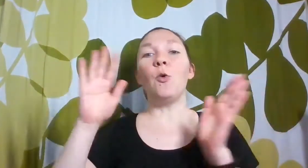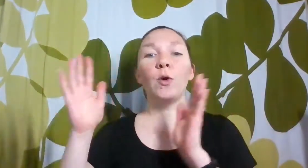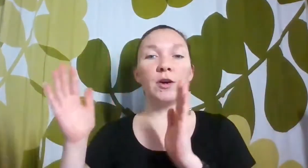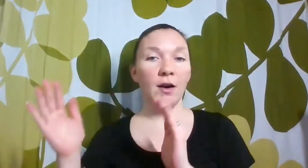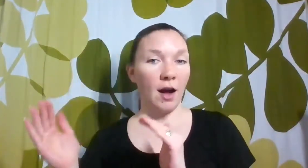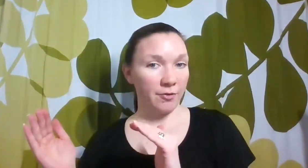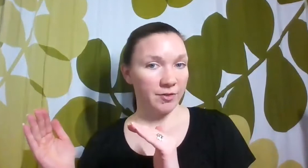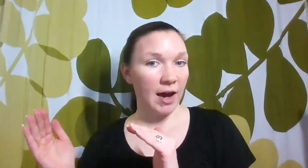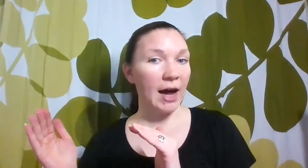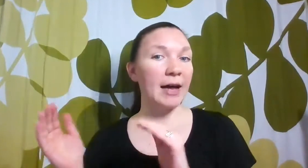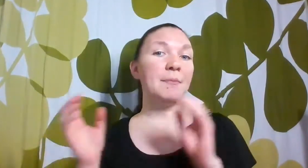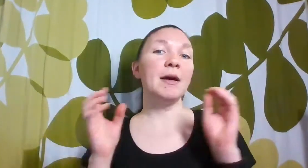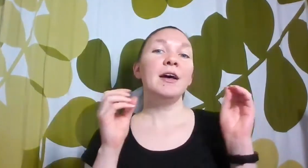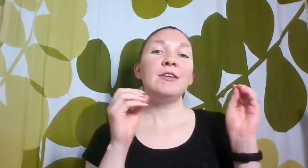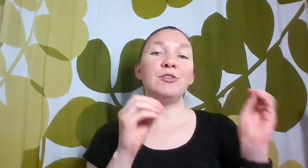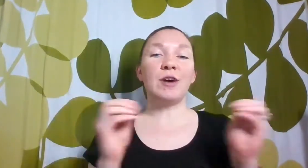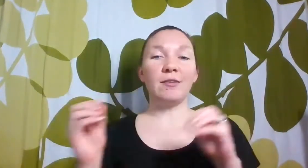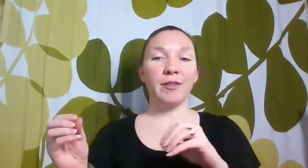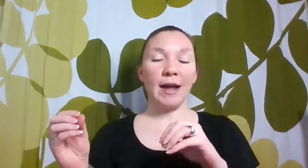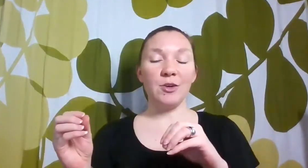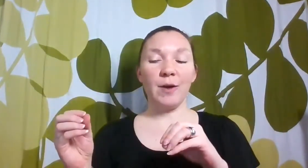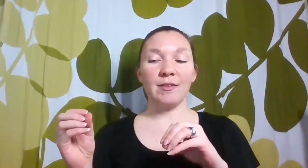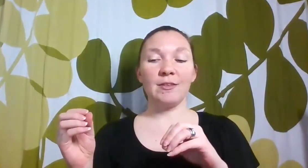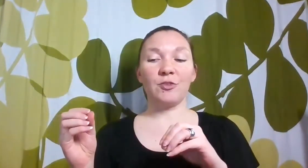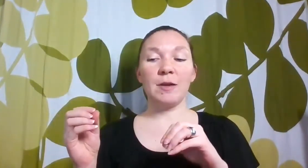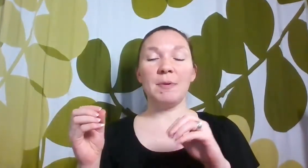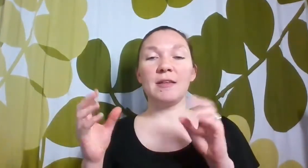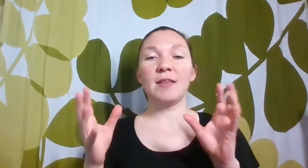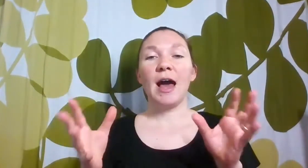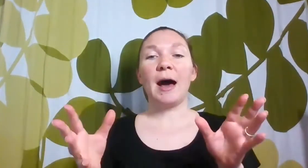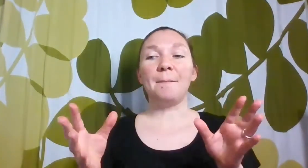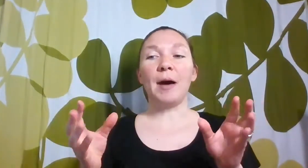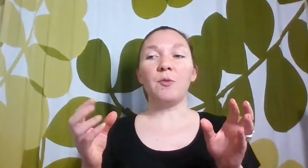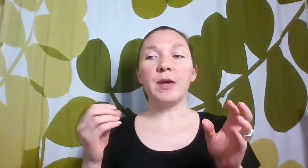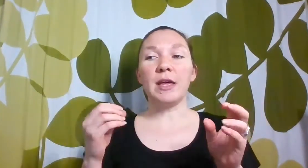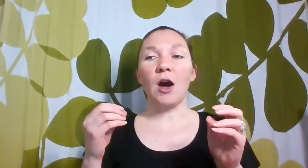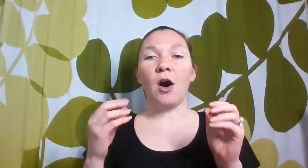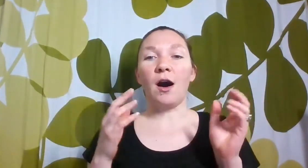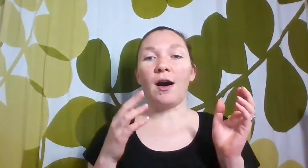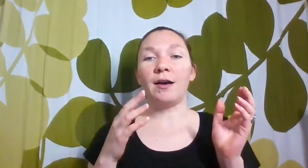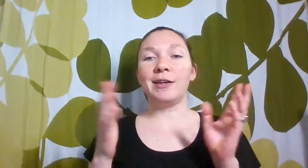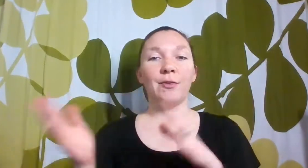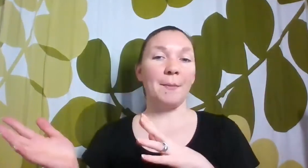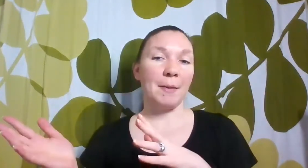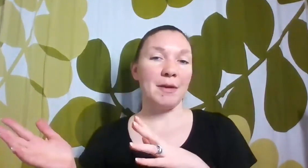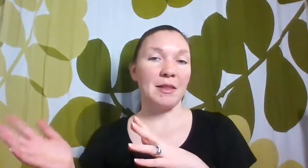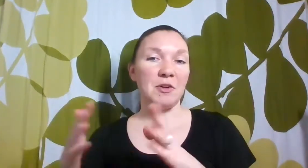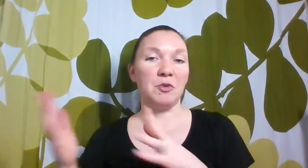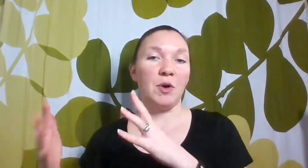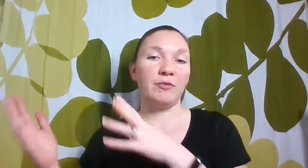order of time to cover that U.S. history piece. But we are, you know, that might mean that we do a